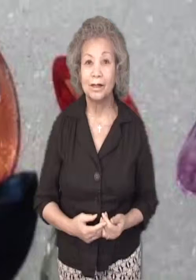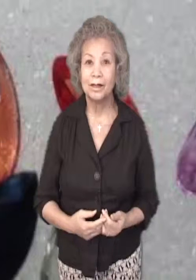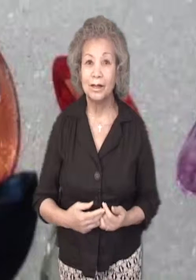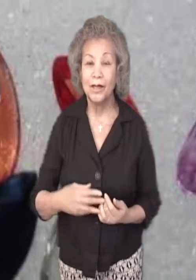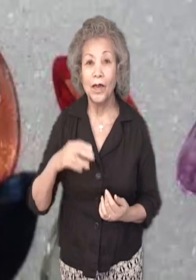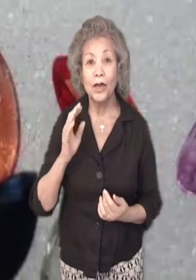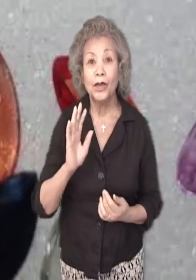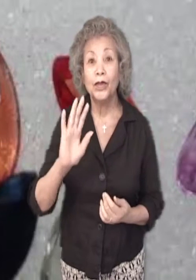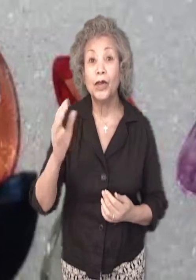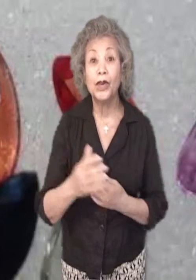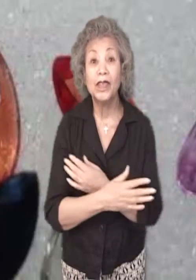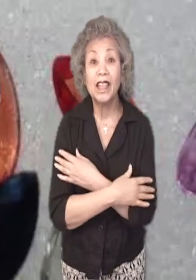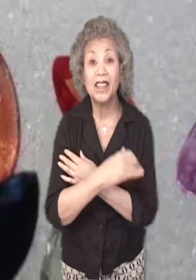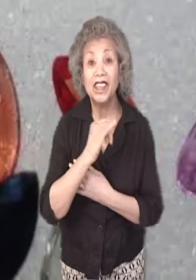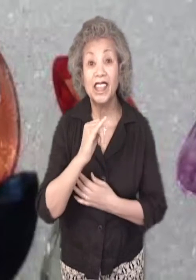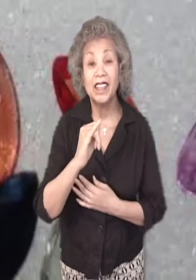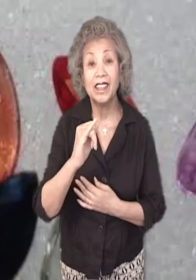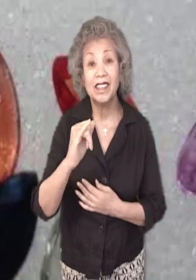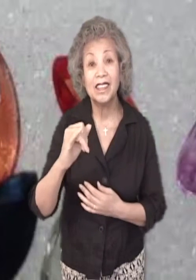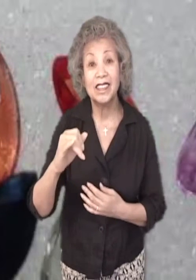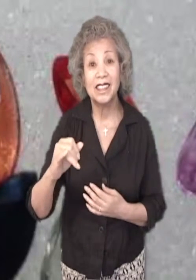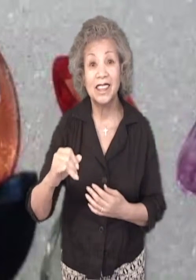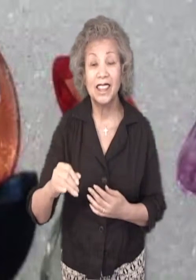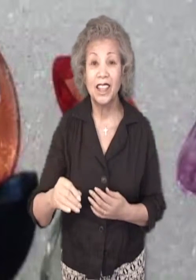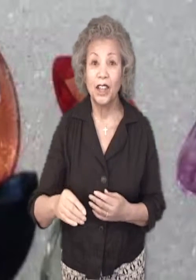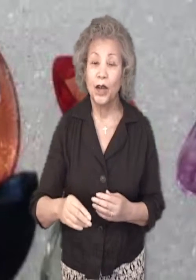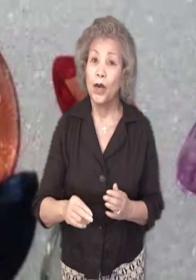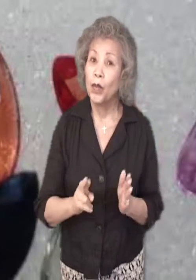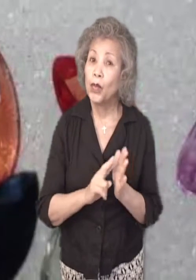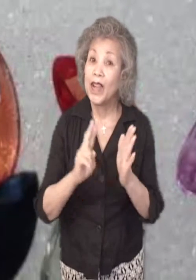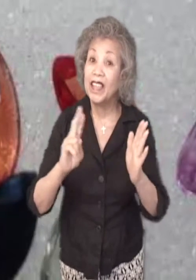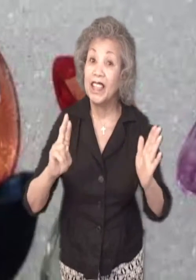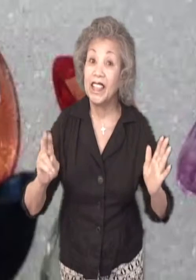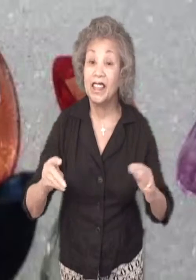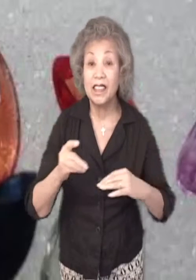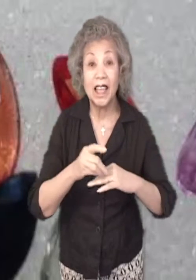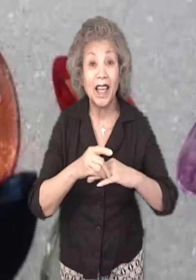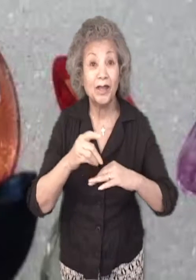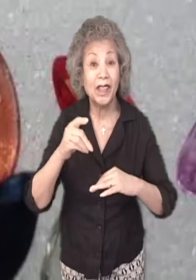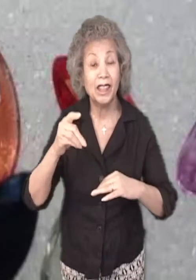Your love is radiant diamonds